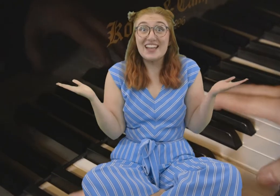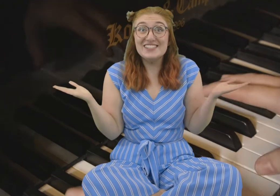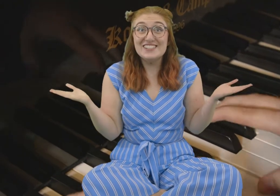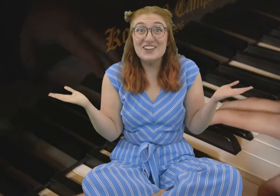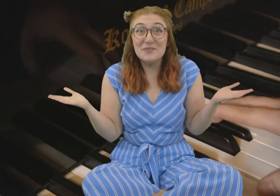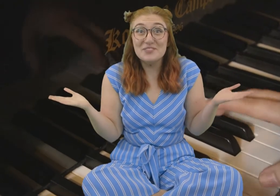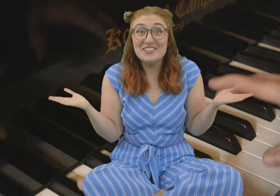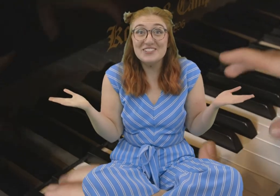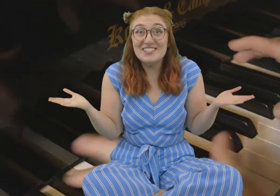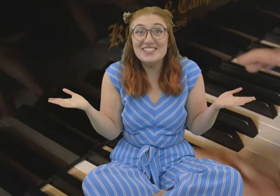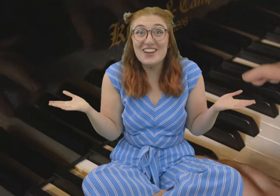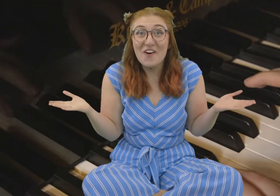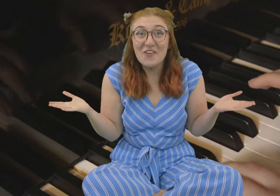that's Jumpsuit Joe.